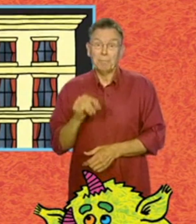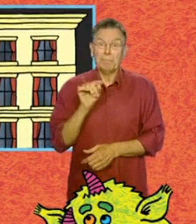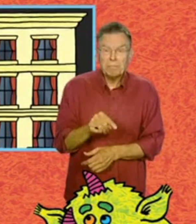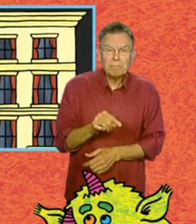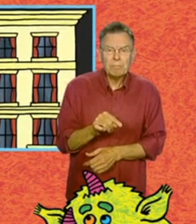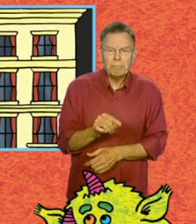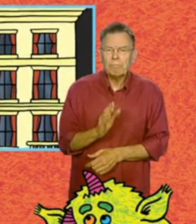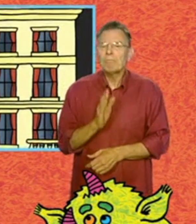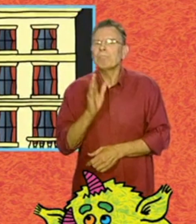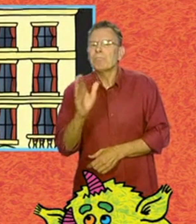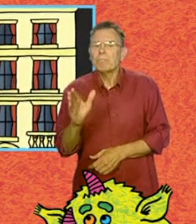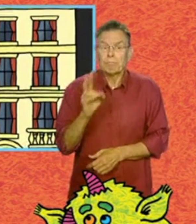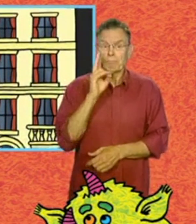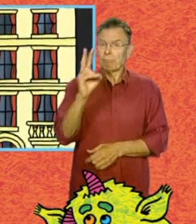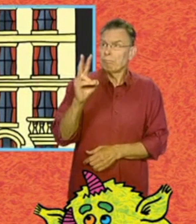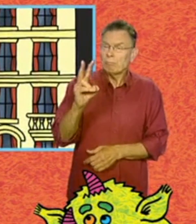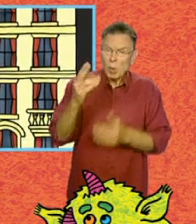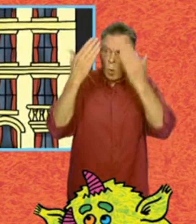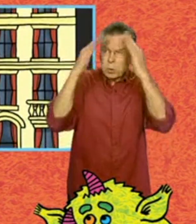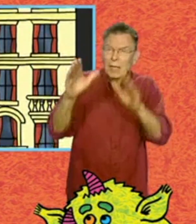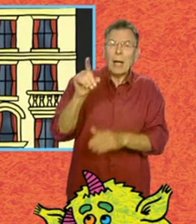Either it finds an expensive hotel on the way,